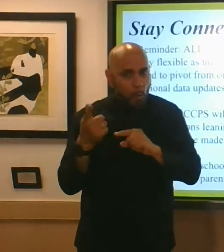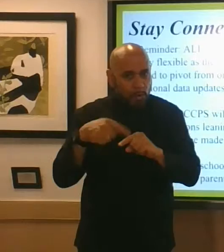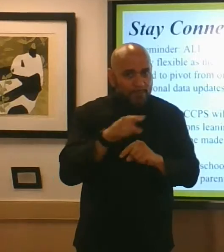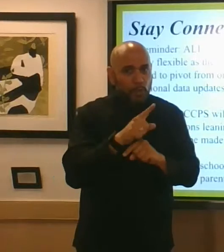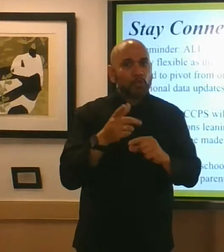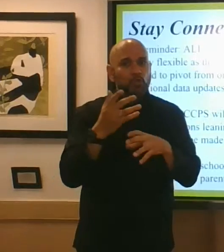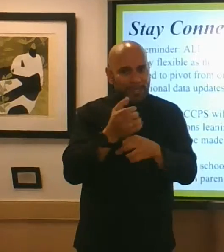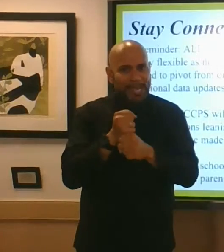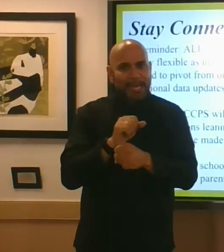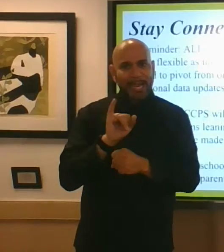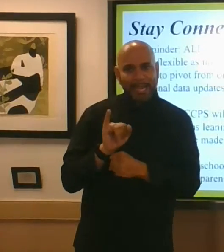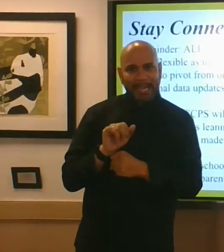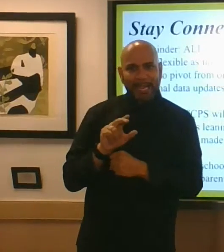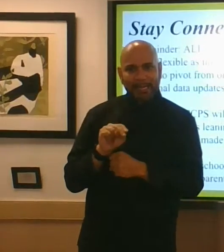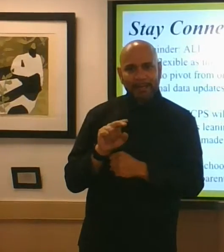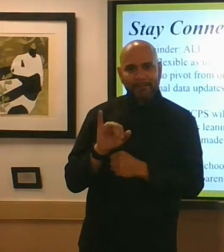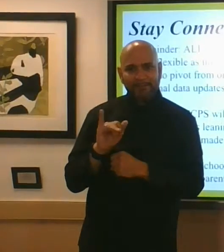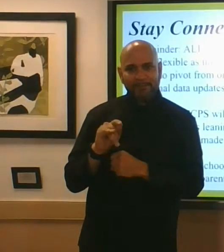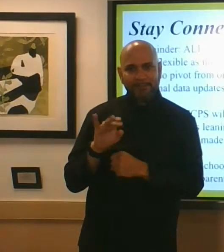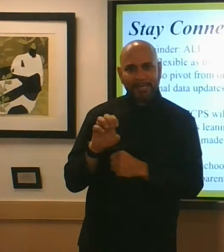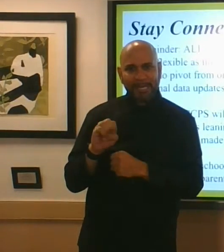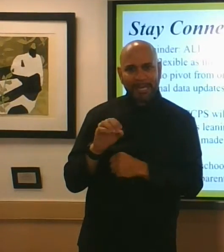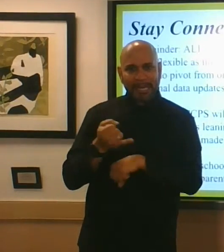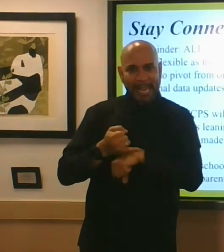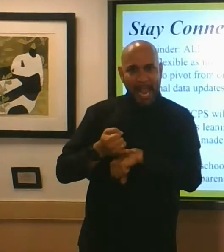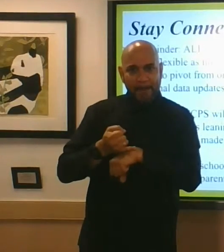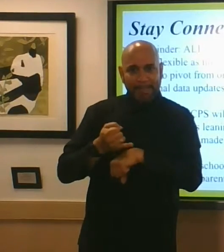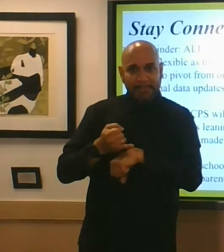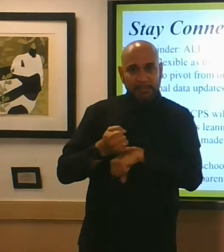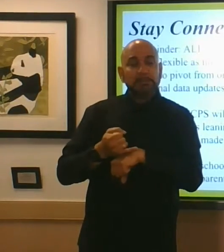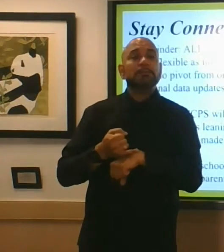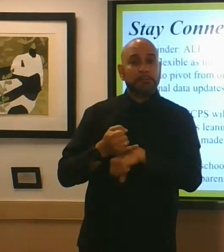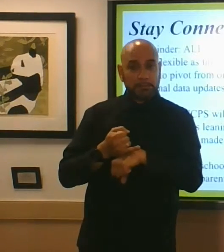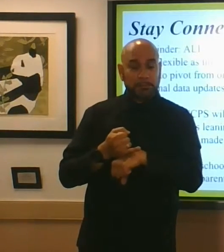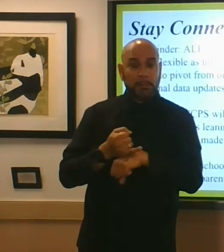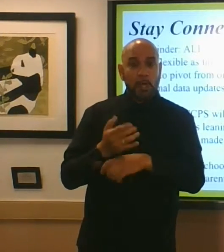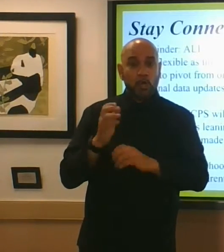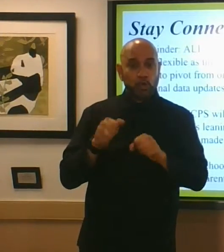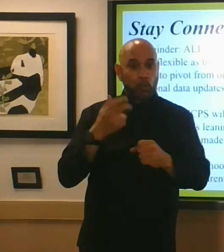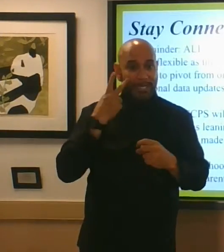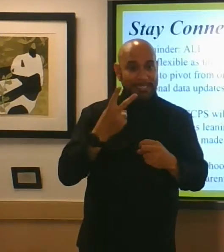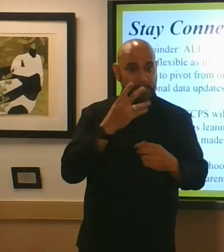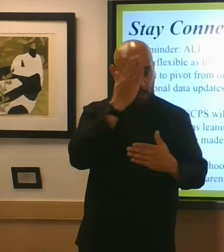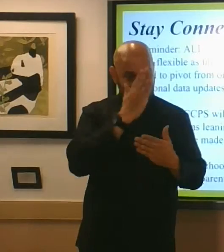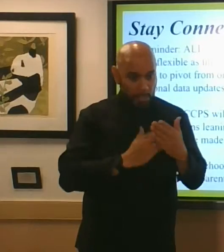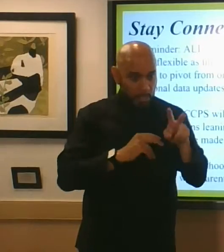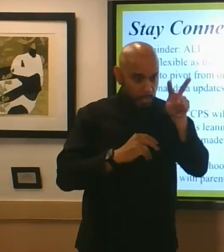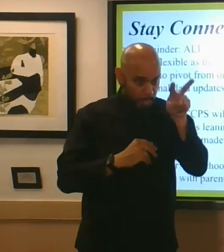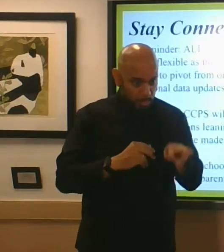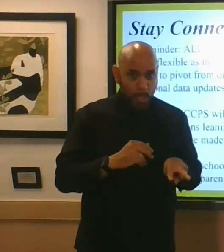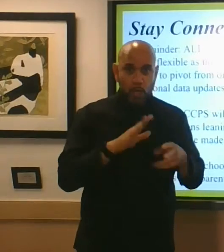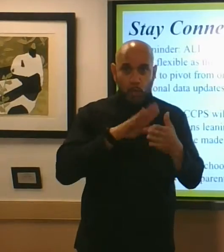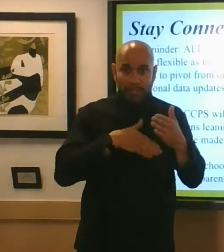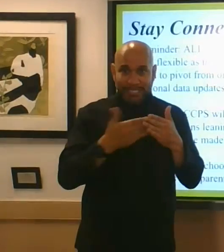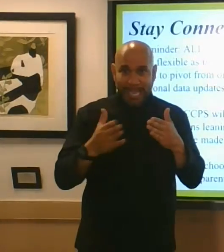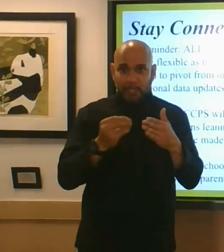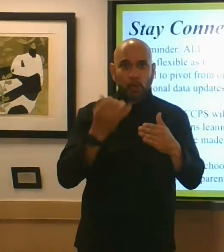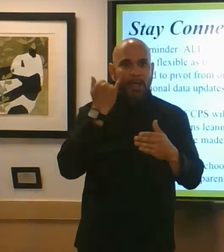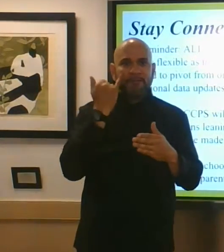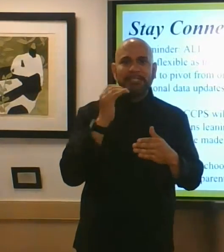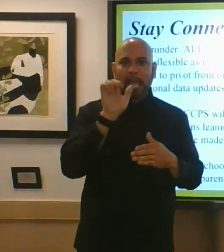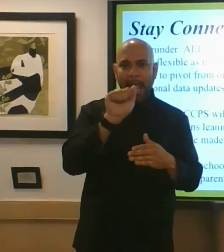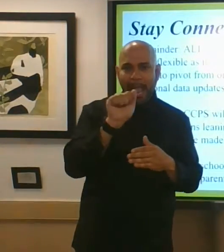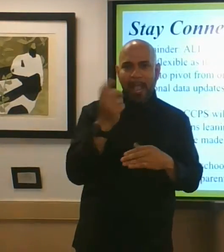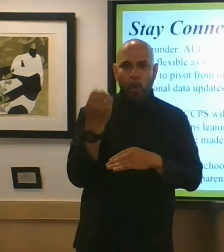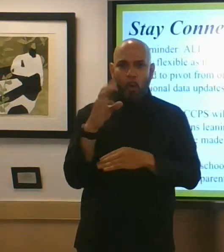getting an infinite campus looking at what's in there at some point you'll be able to see your schedules you'll see that a if it's a a day or b if it's a